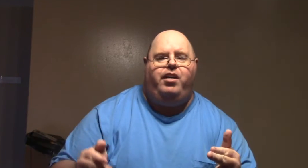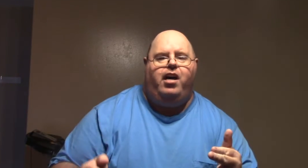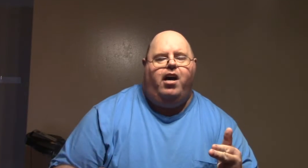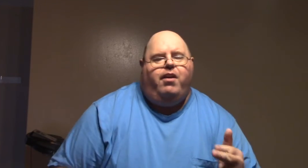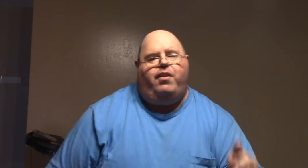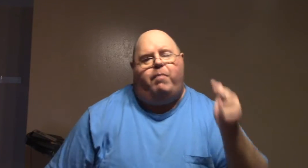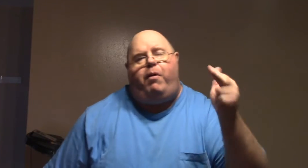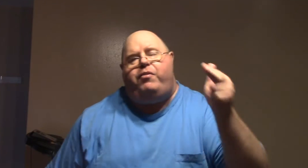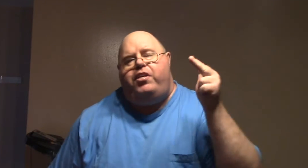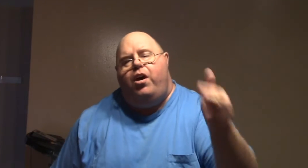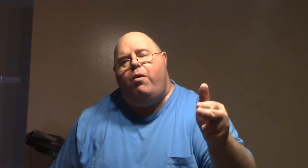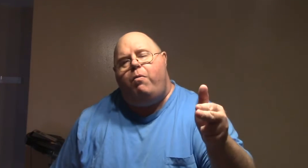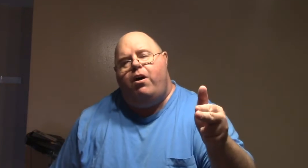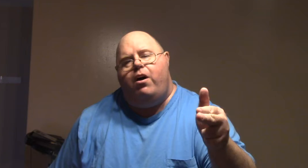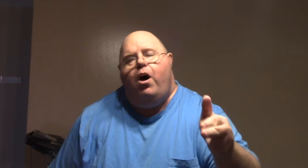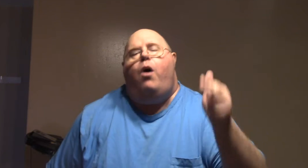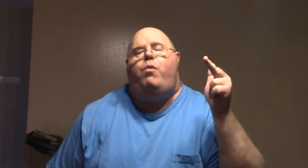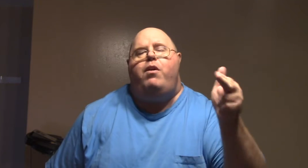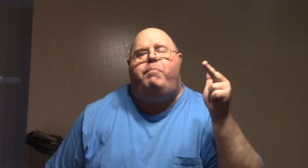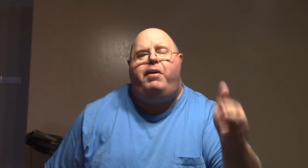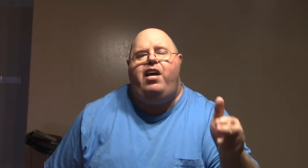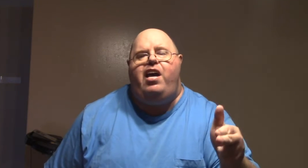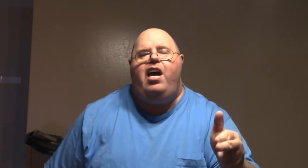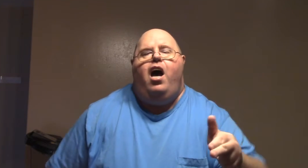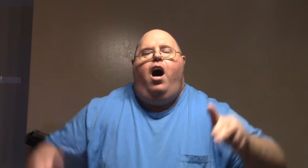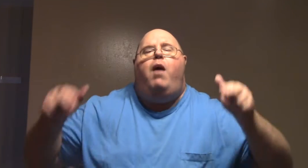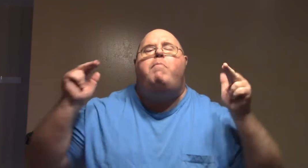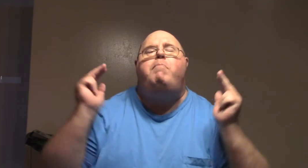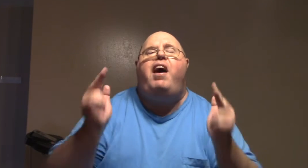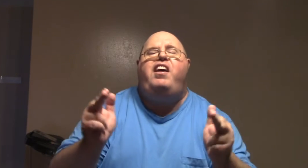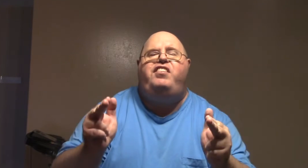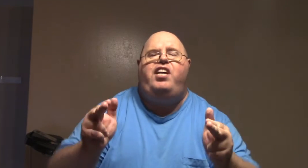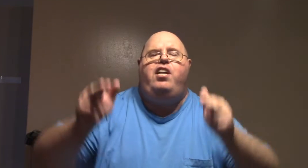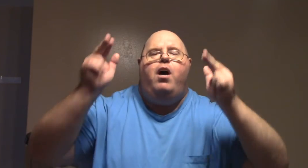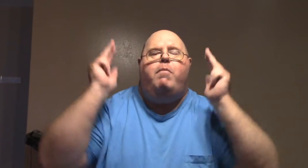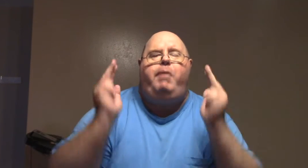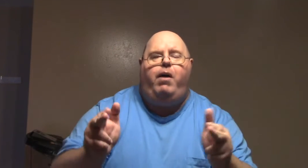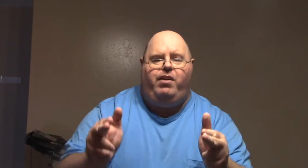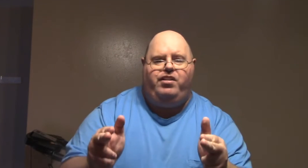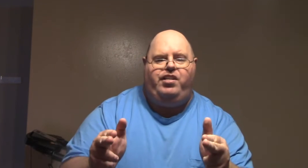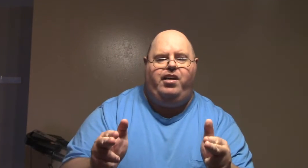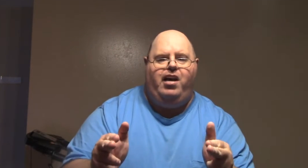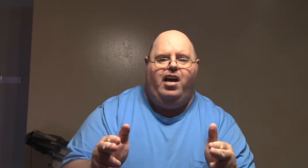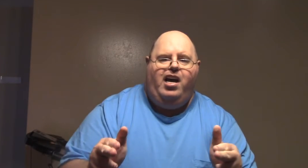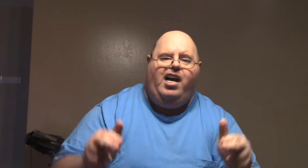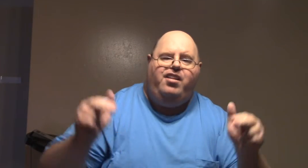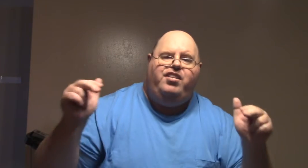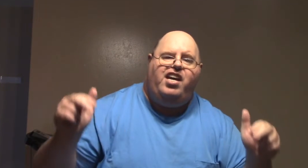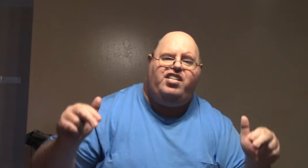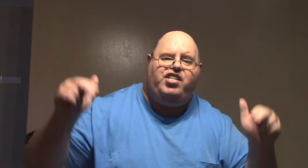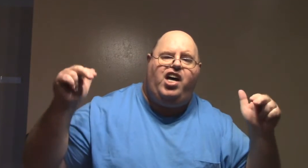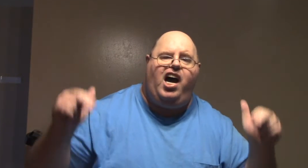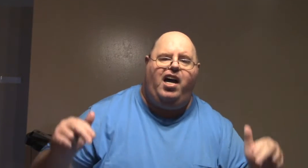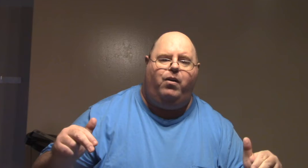that the both of you are going to be amazing parents! And this child